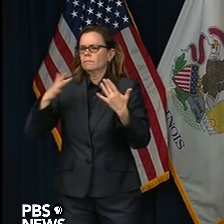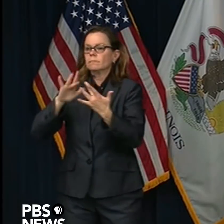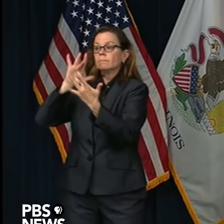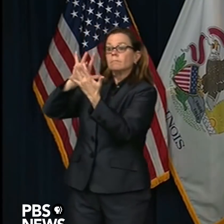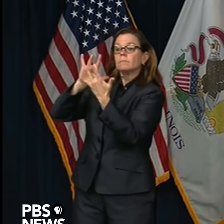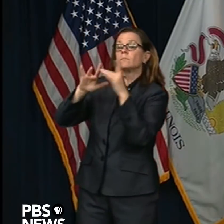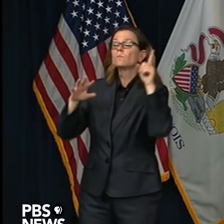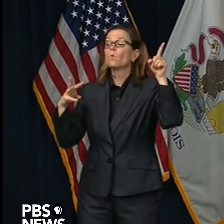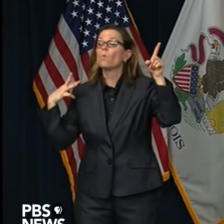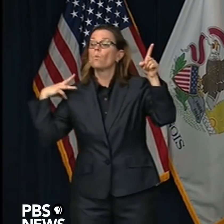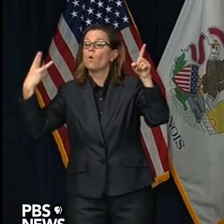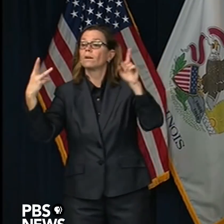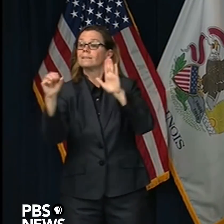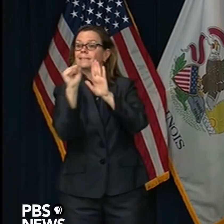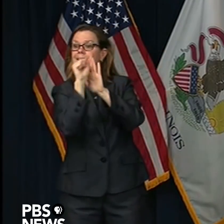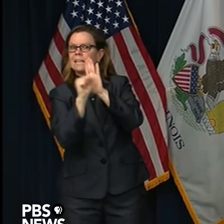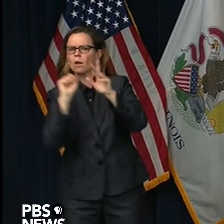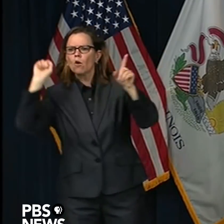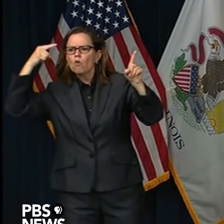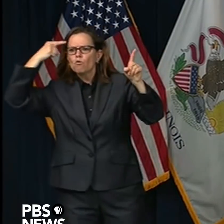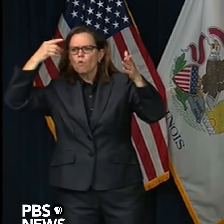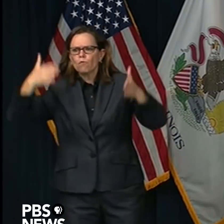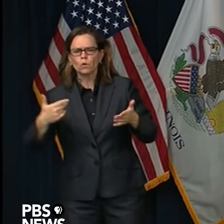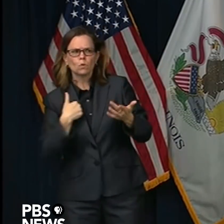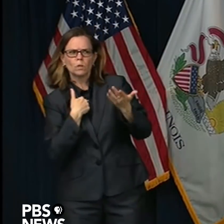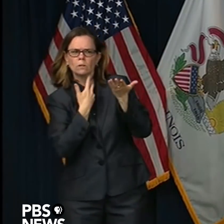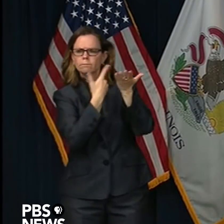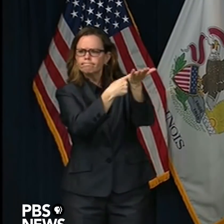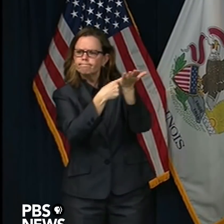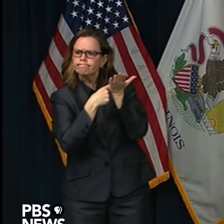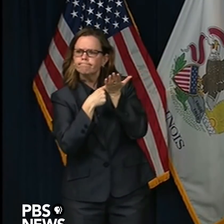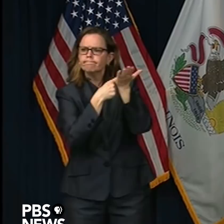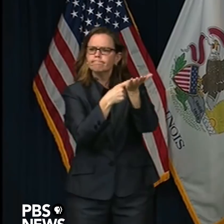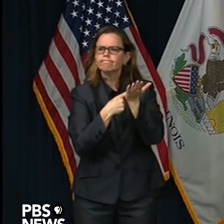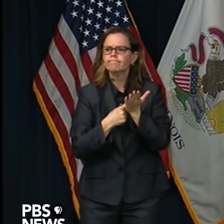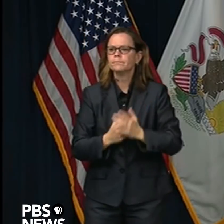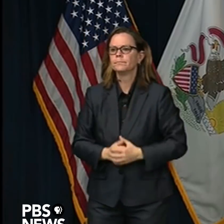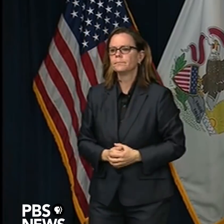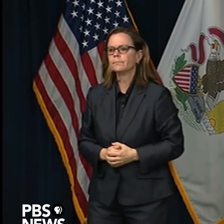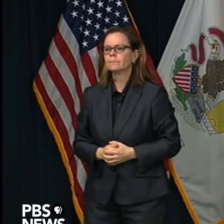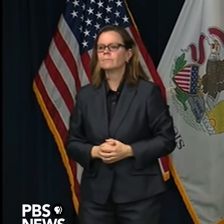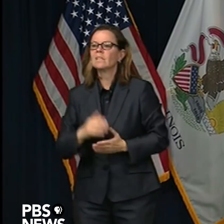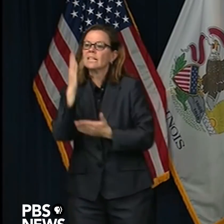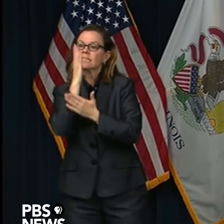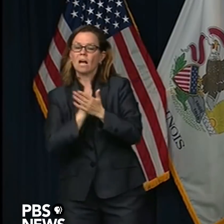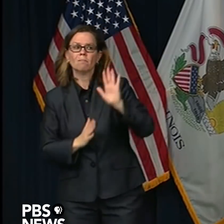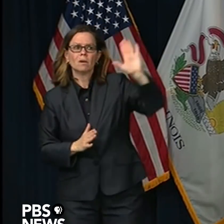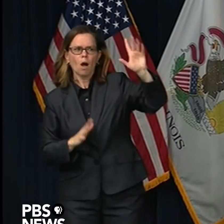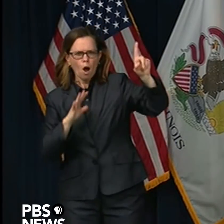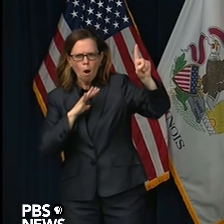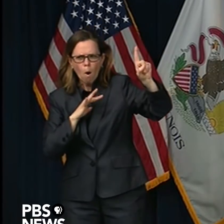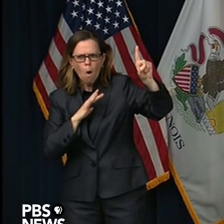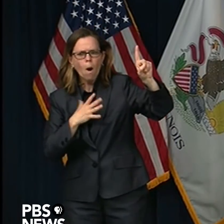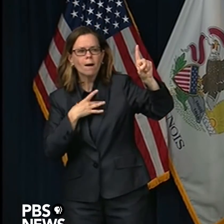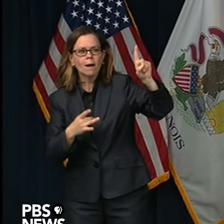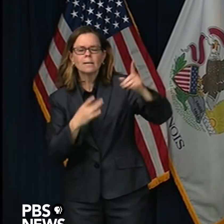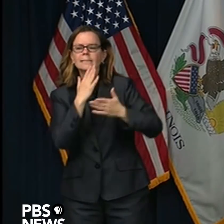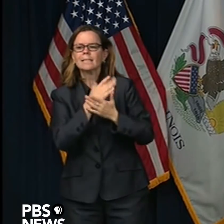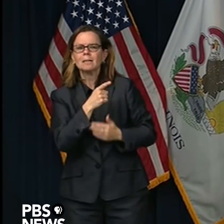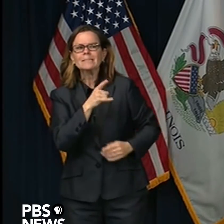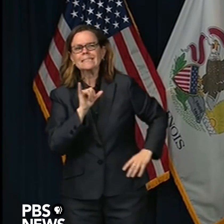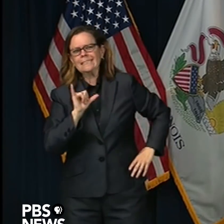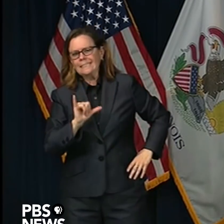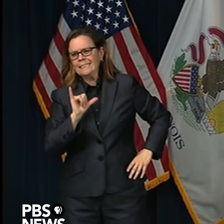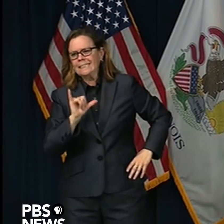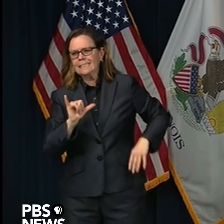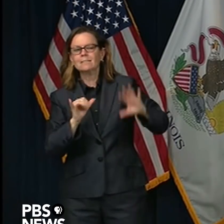to talk about what they did and didn't do right around nursing homes, because we all remember that they